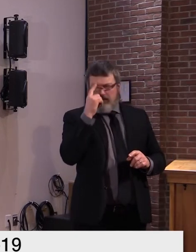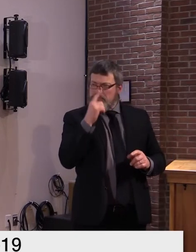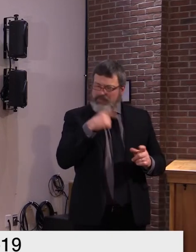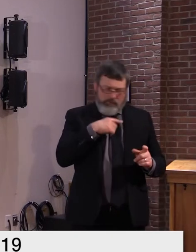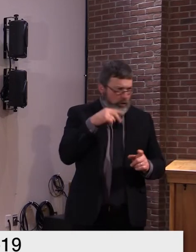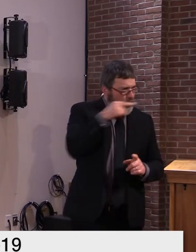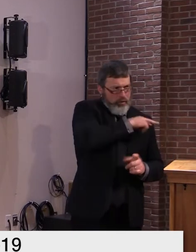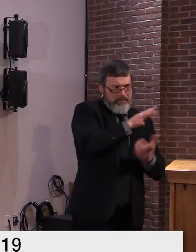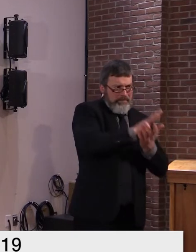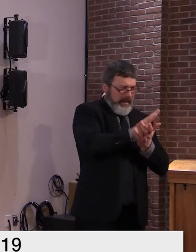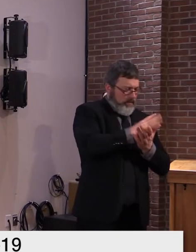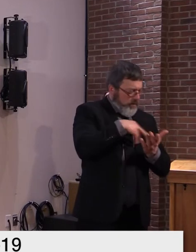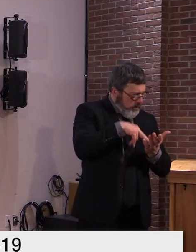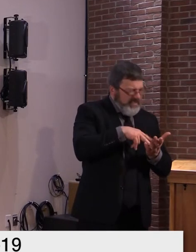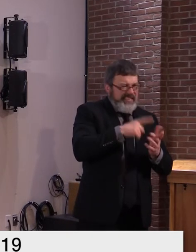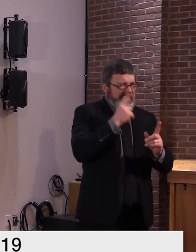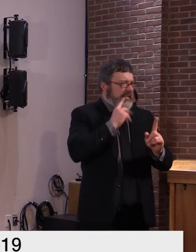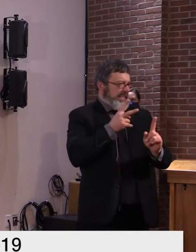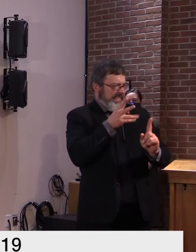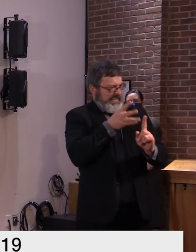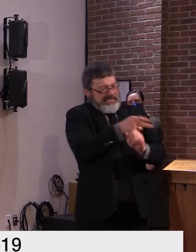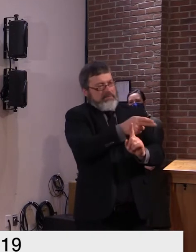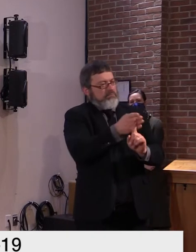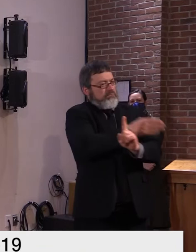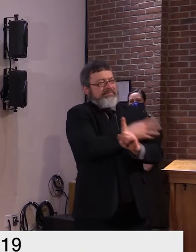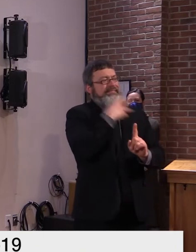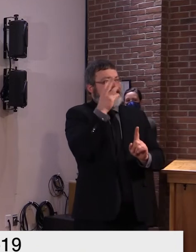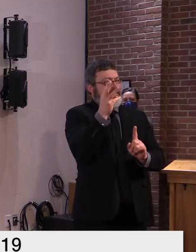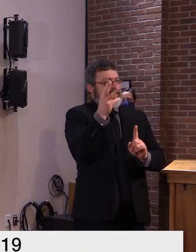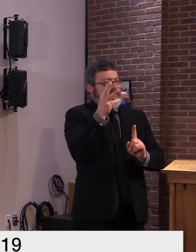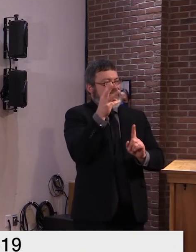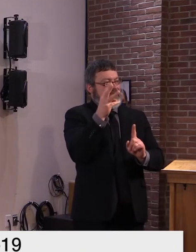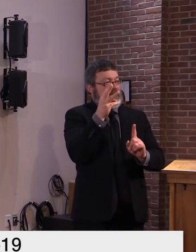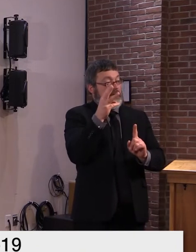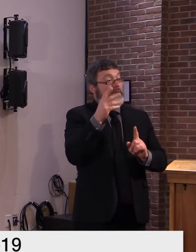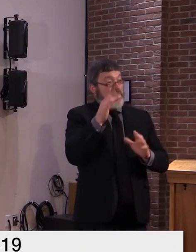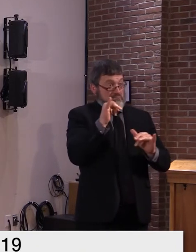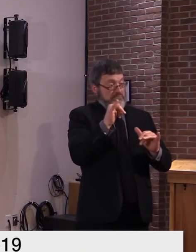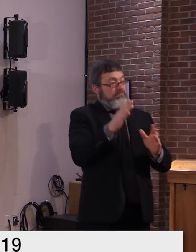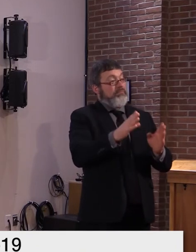vaccine so if moderna is doing more work in that arena that will be welcomed